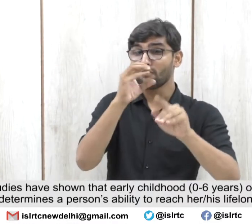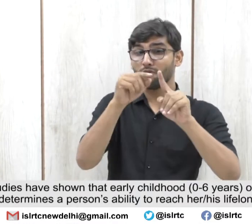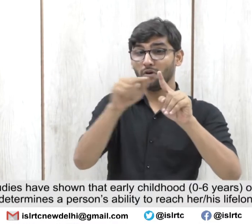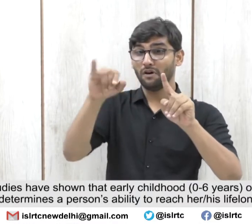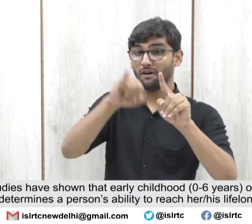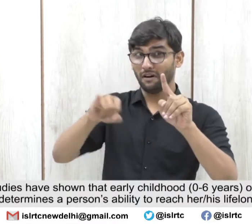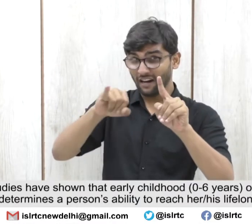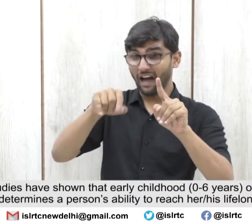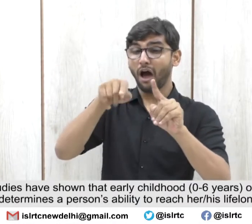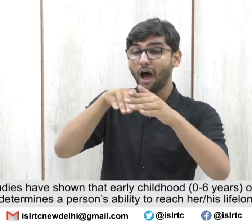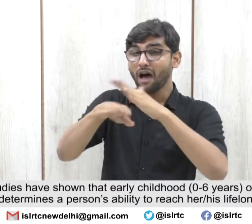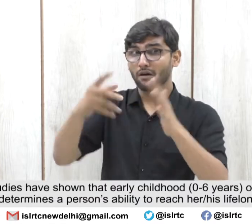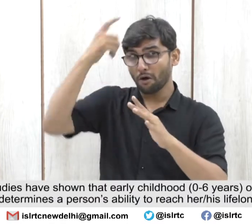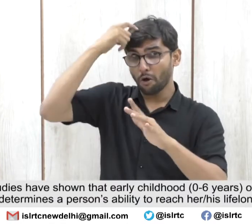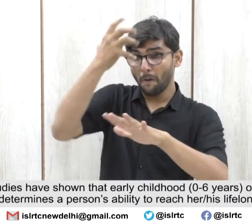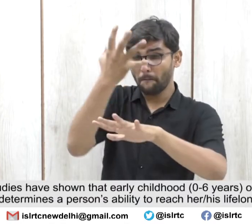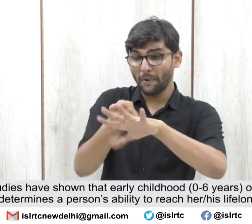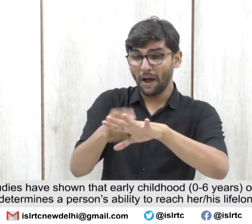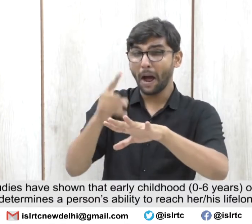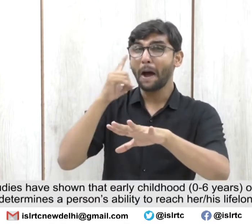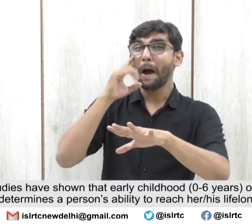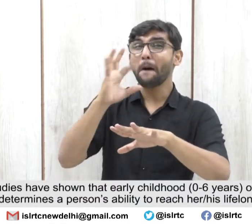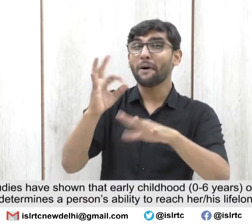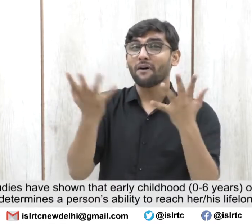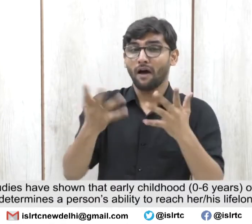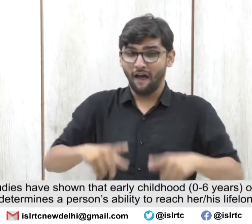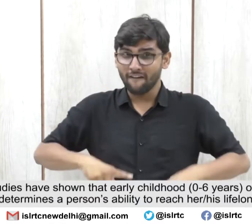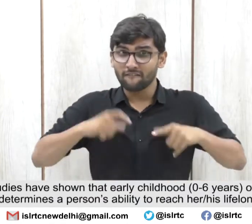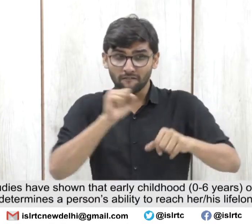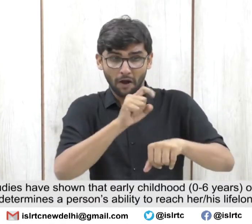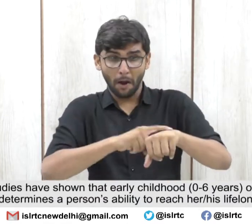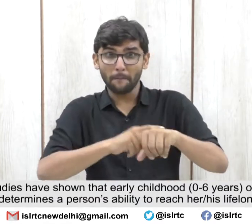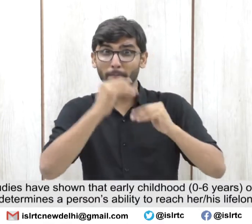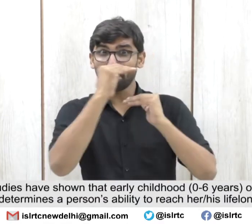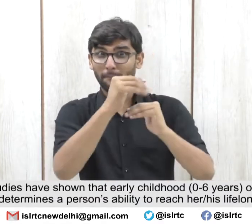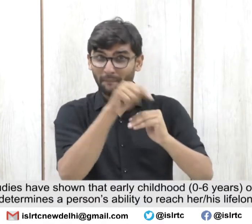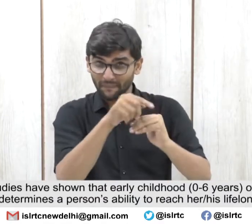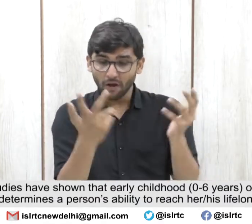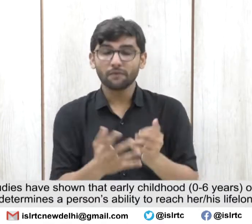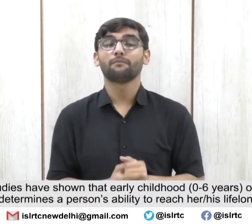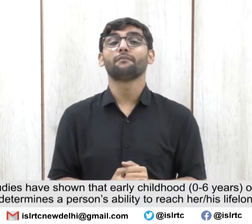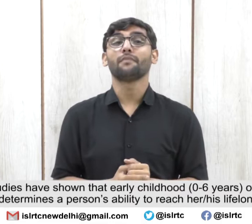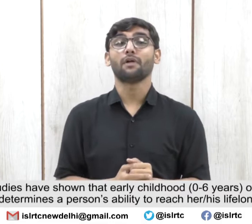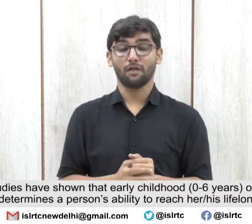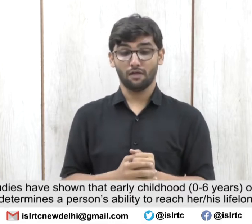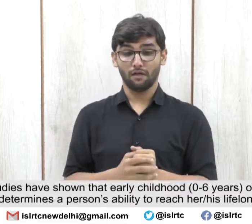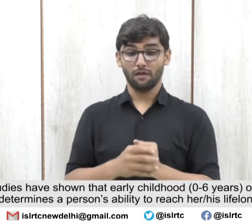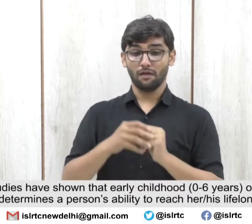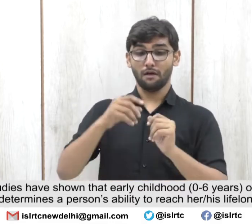0-6 years of human life is the critical period that determines